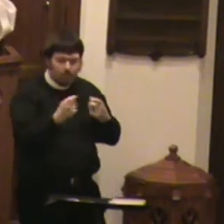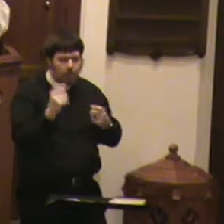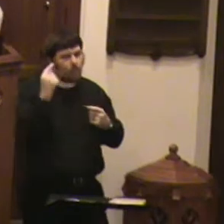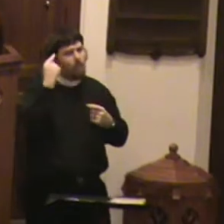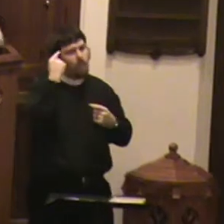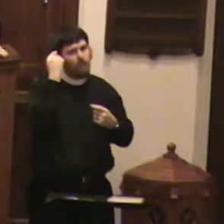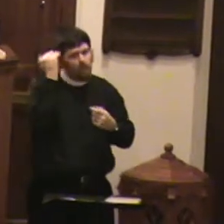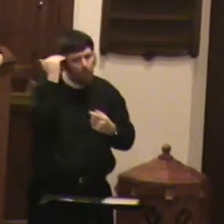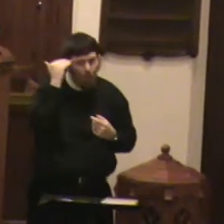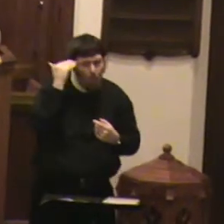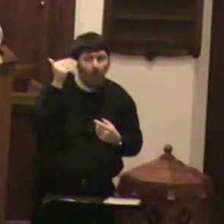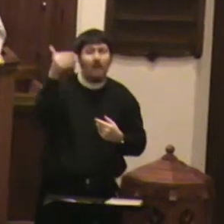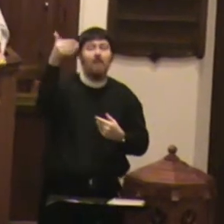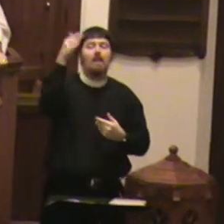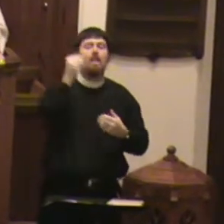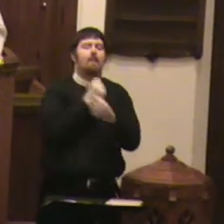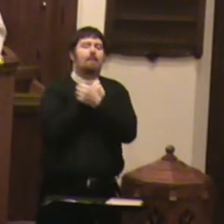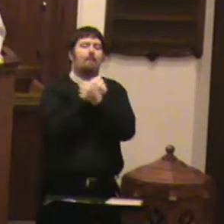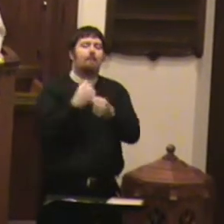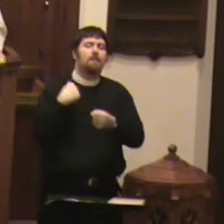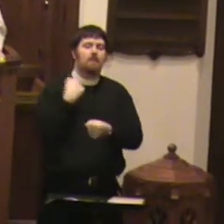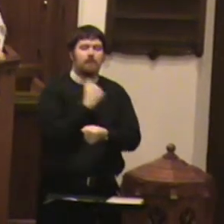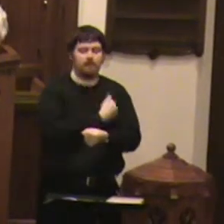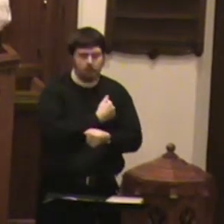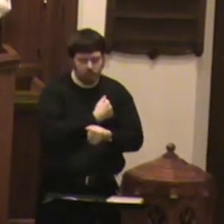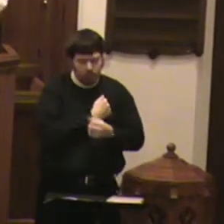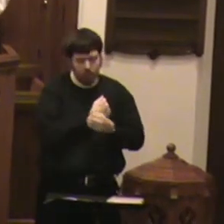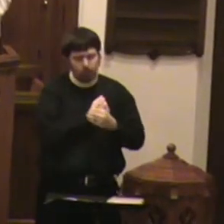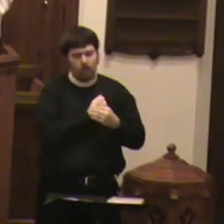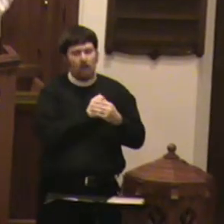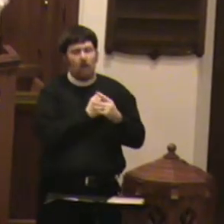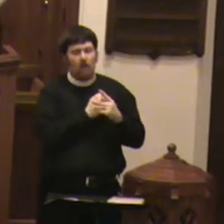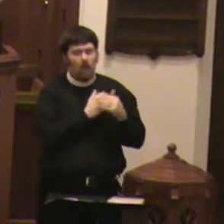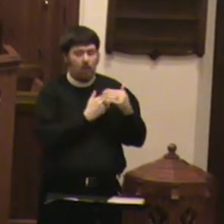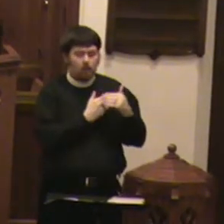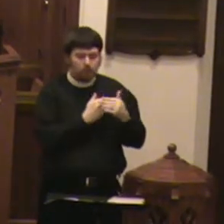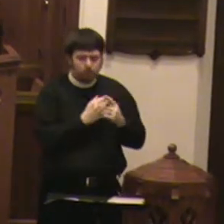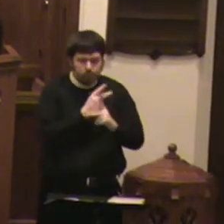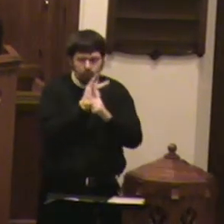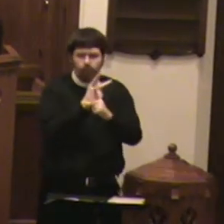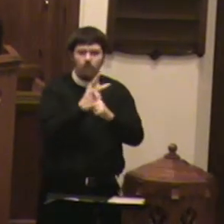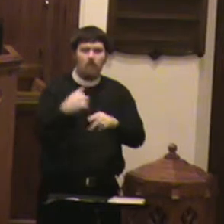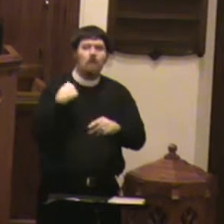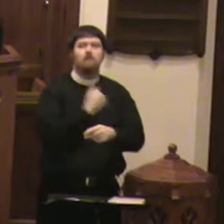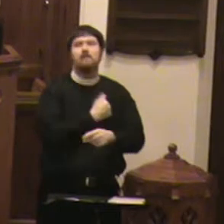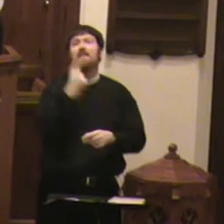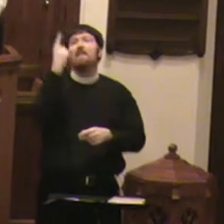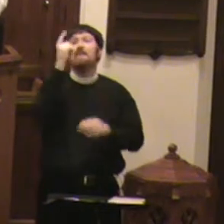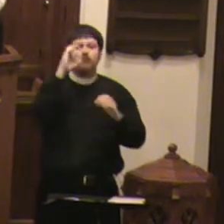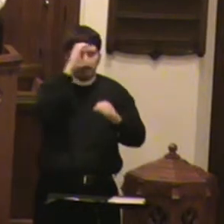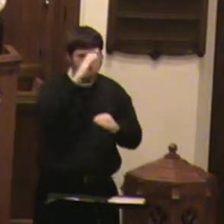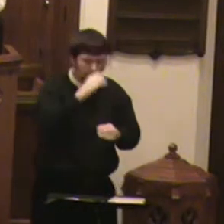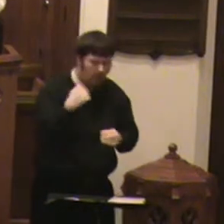and cares for us. That He is the one who seeks us out, who seeks to